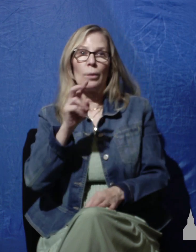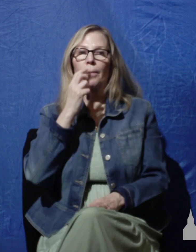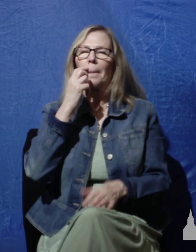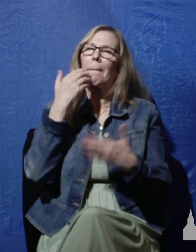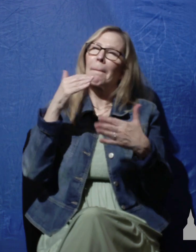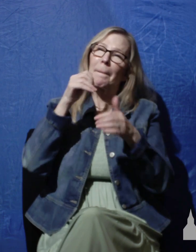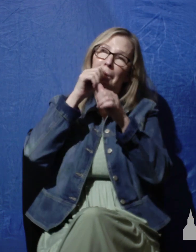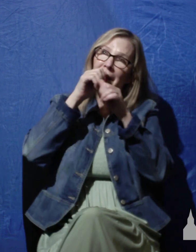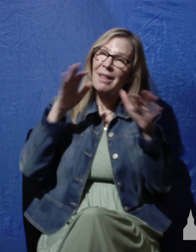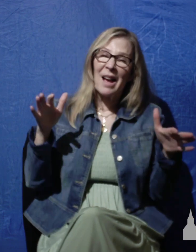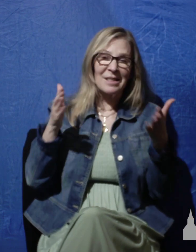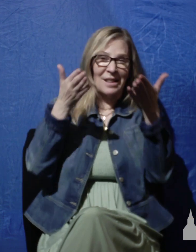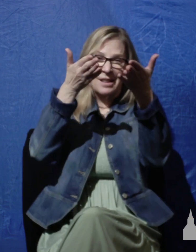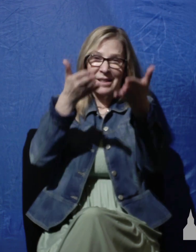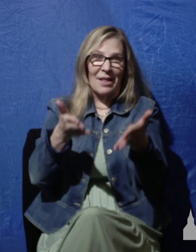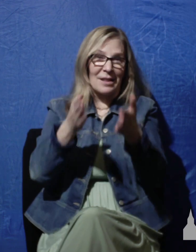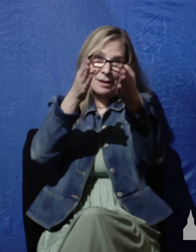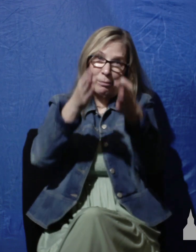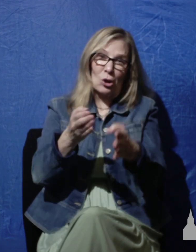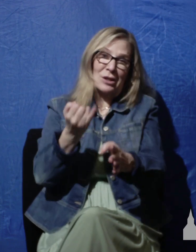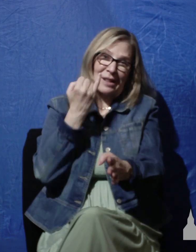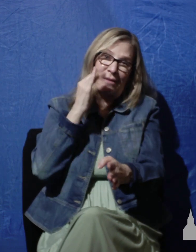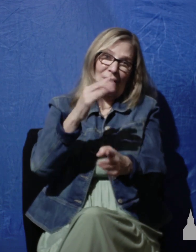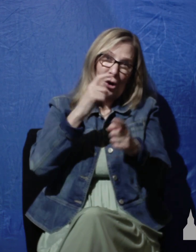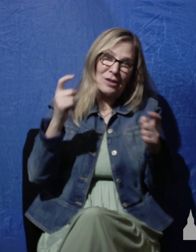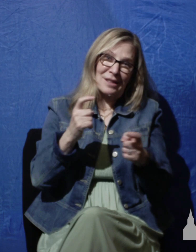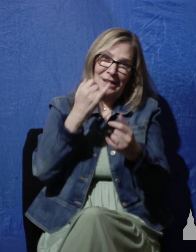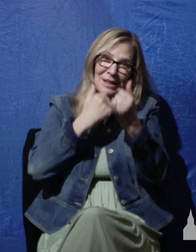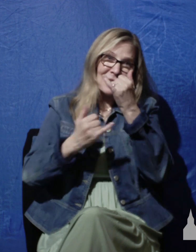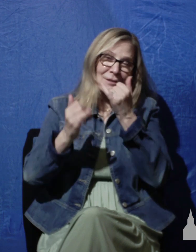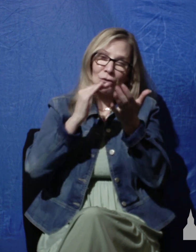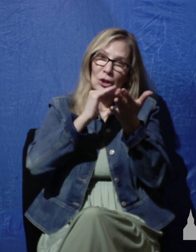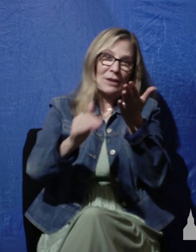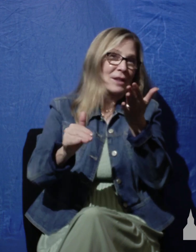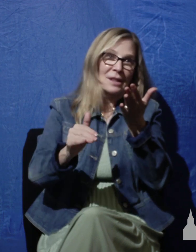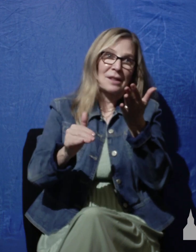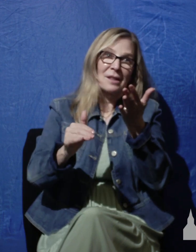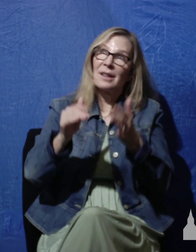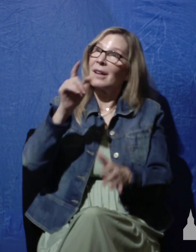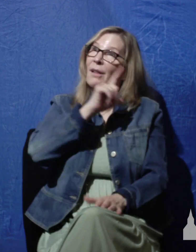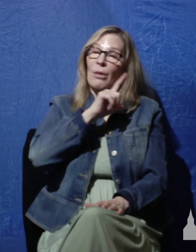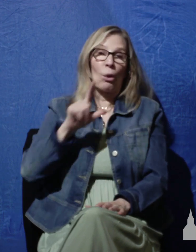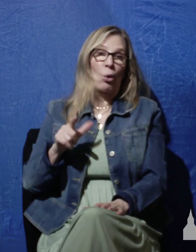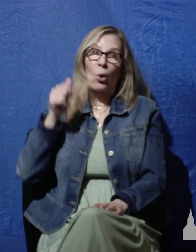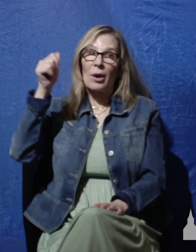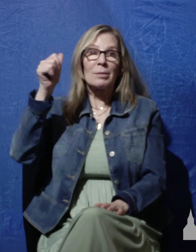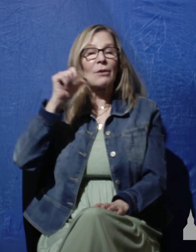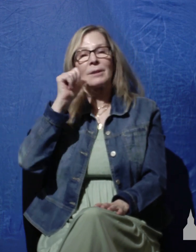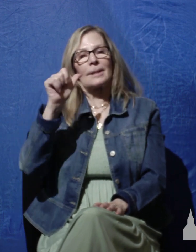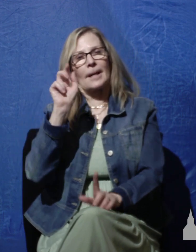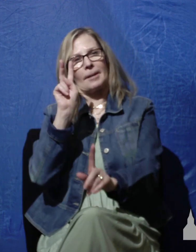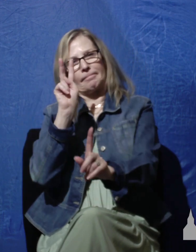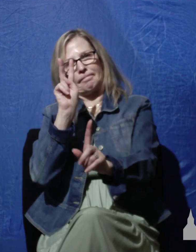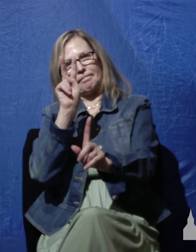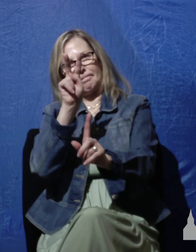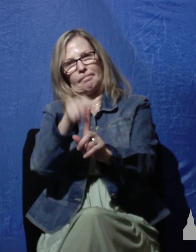whose transgression is forgiven, how blessed is the man to whom the Lord does not impute iniquity. Impute means to credit,